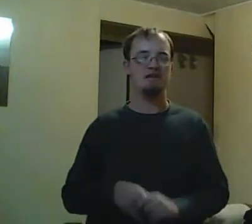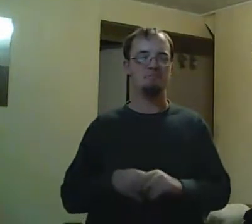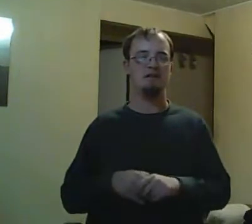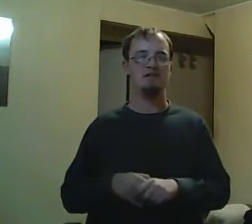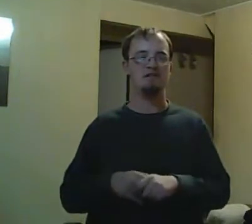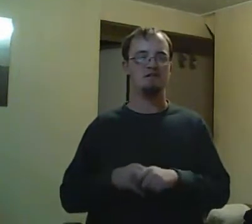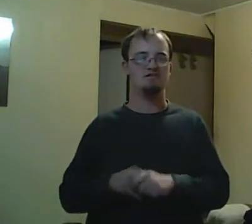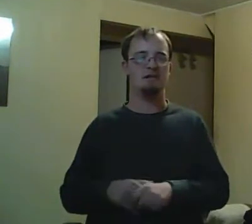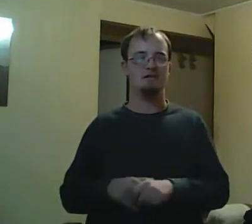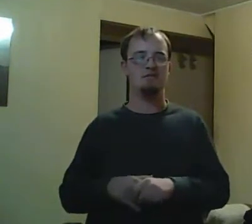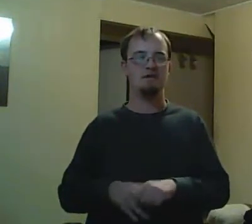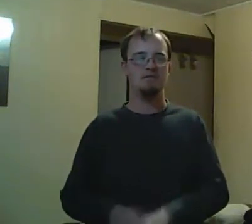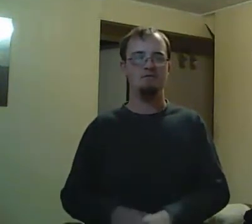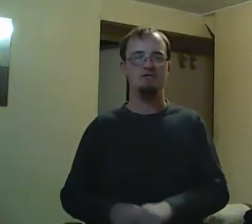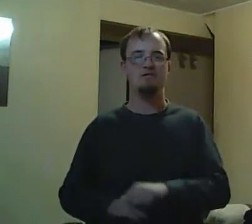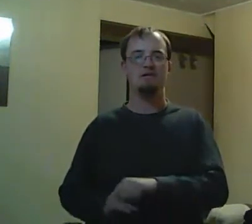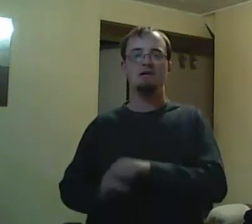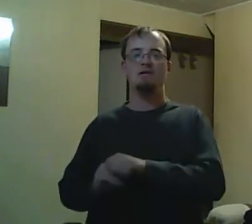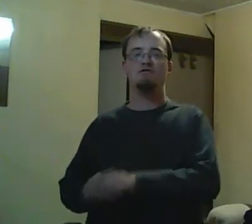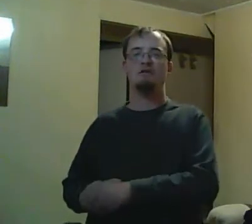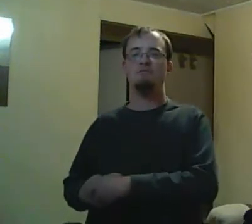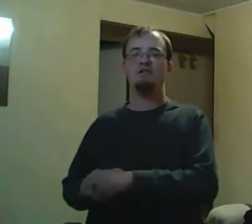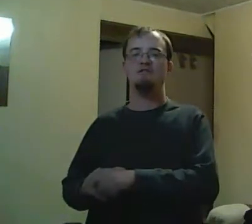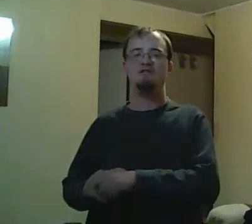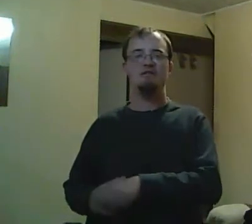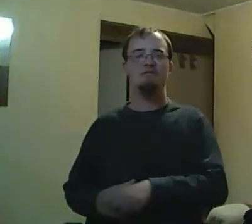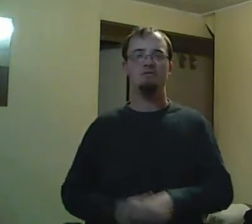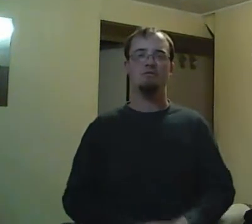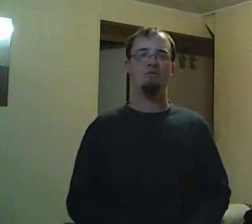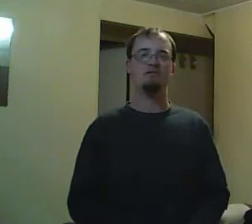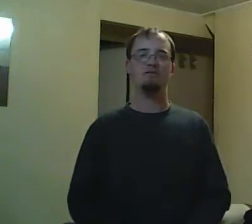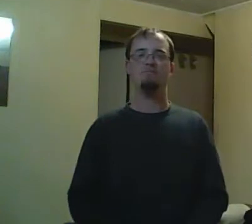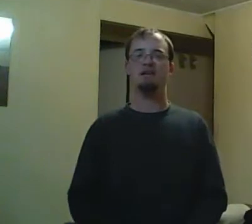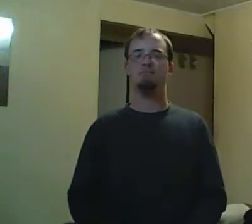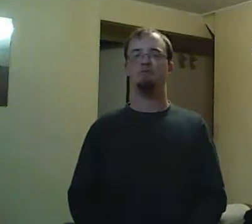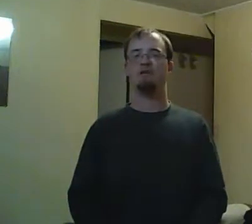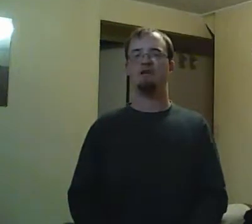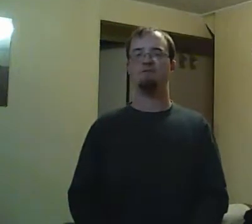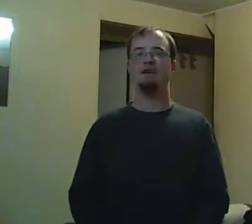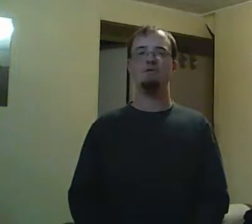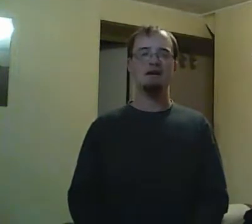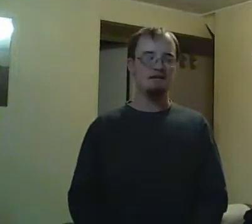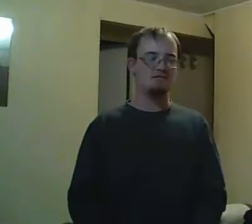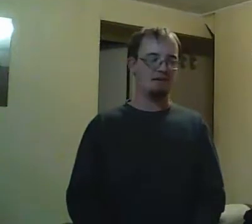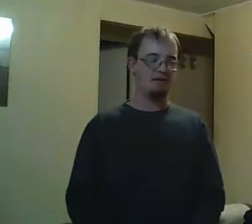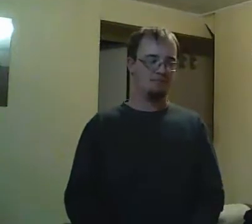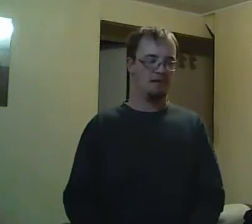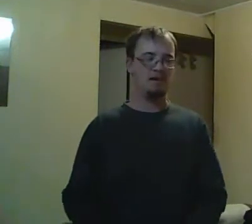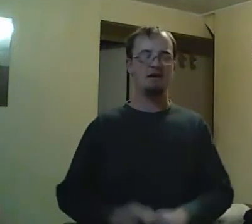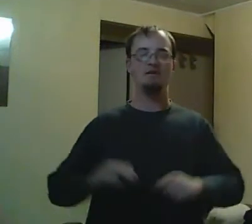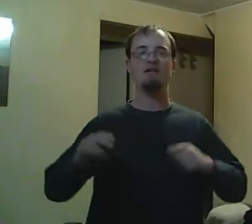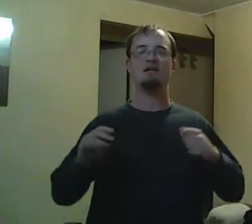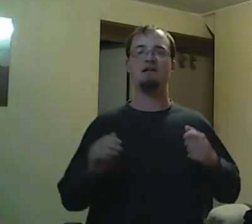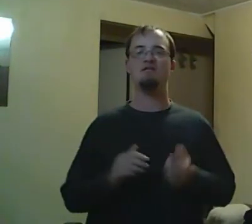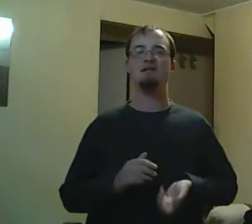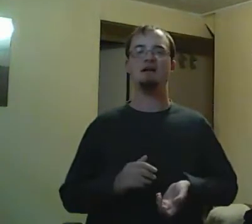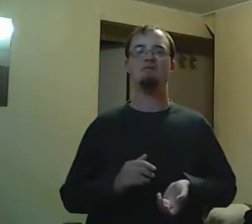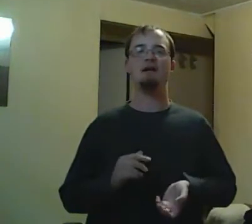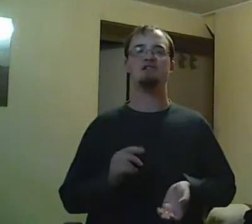that's going to make people think that, why couldn't he be with Emma? So, basically, she tries to ruin Chris and